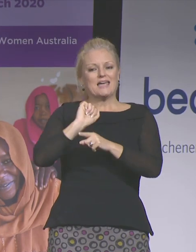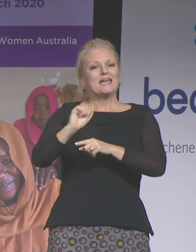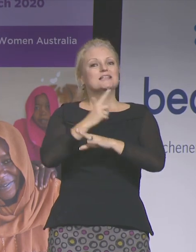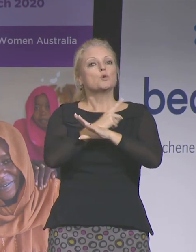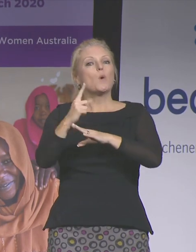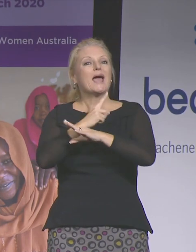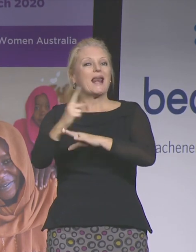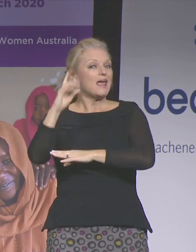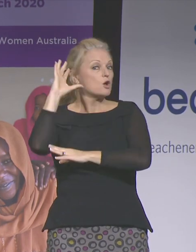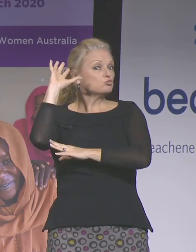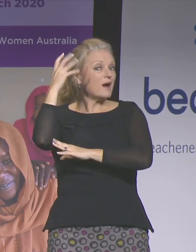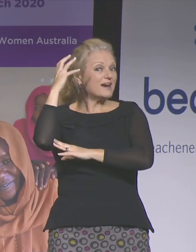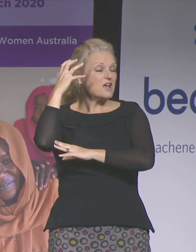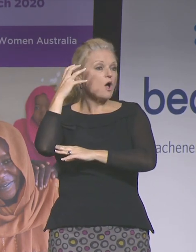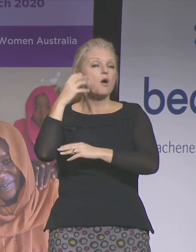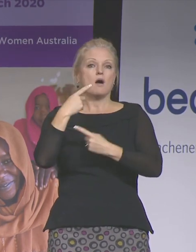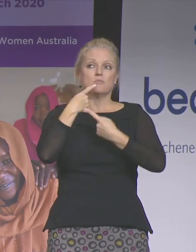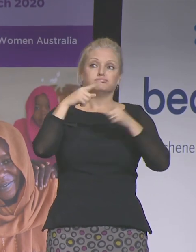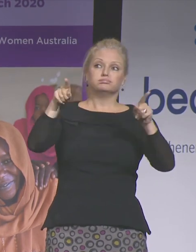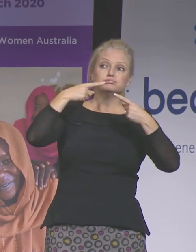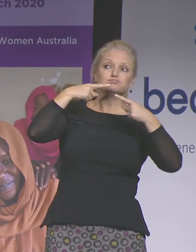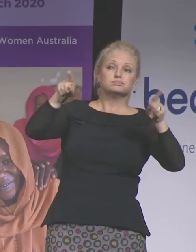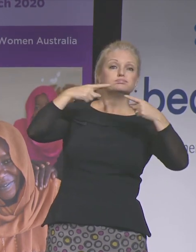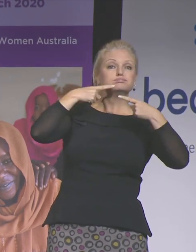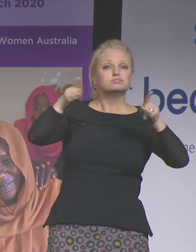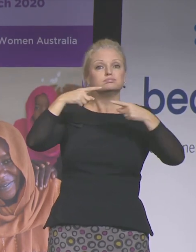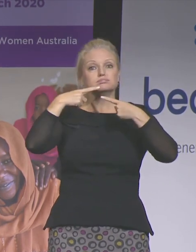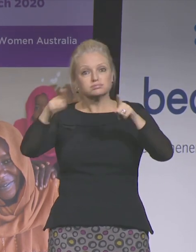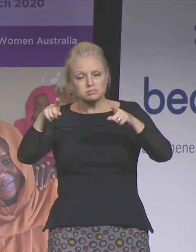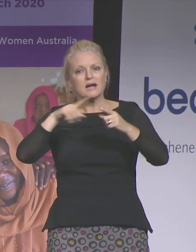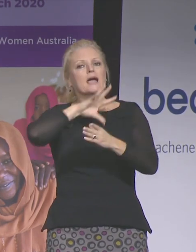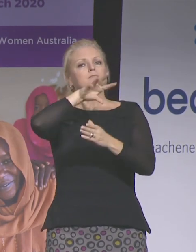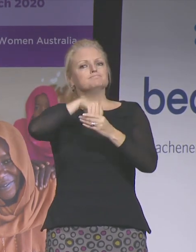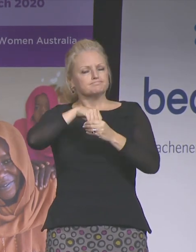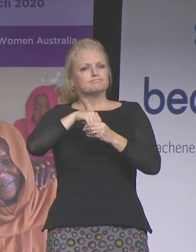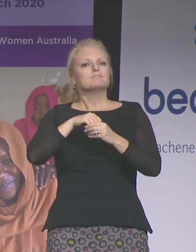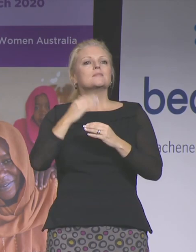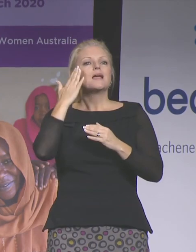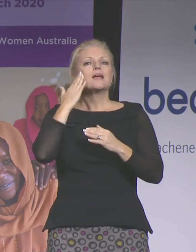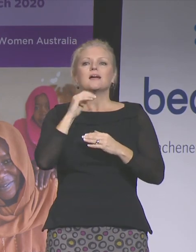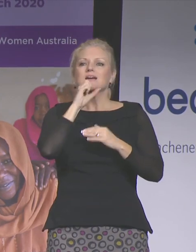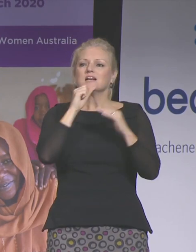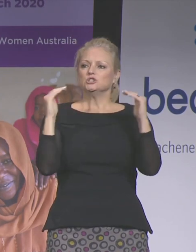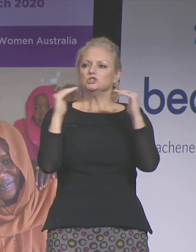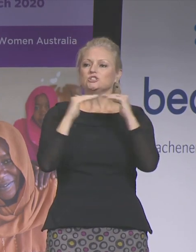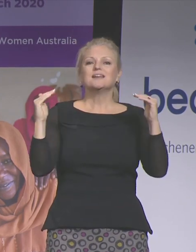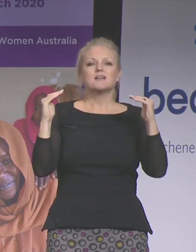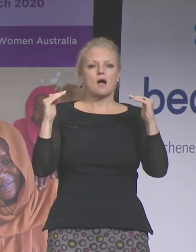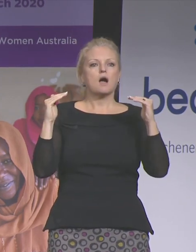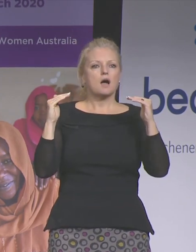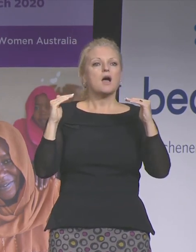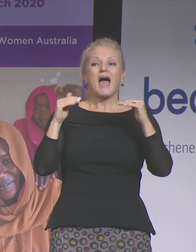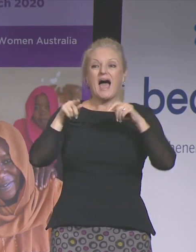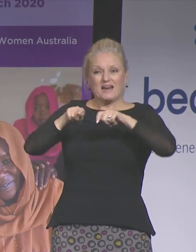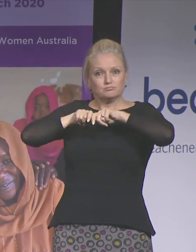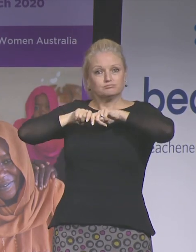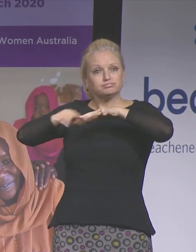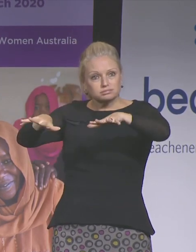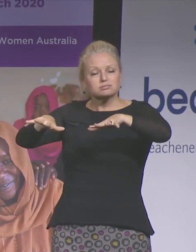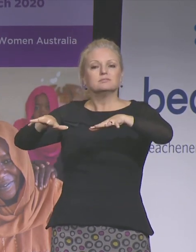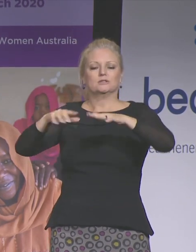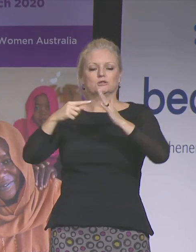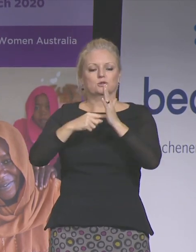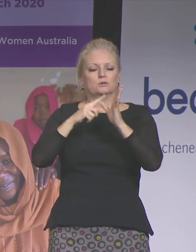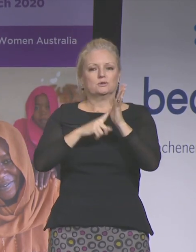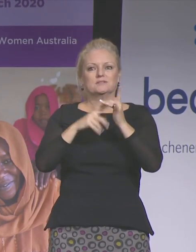broadcasts, broadcasting out through radio medium wave to Taliban and tribal elders. He's encouraging them